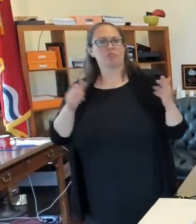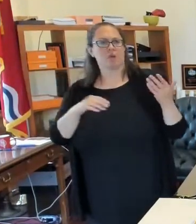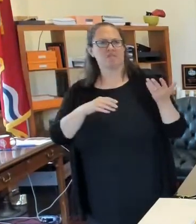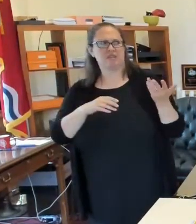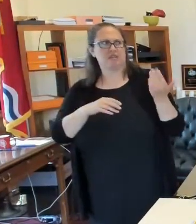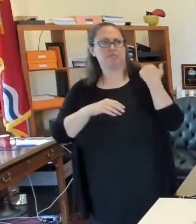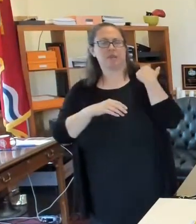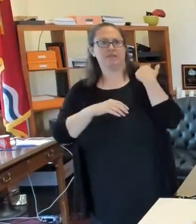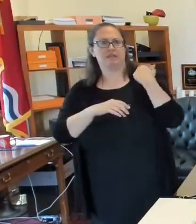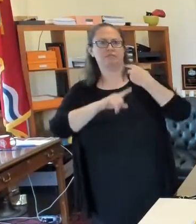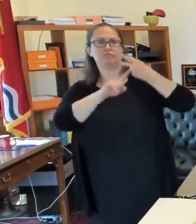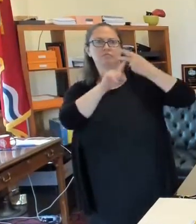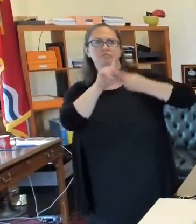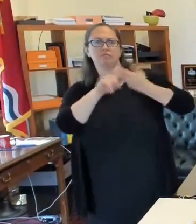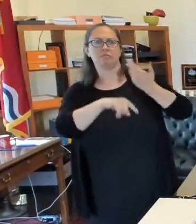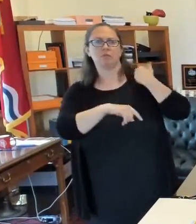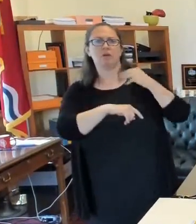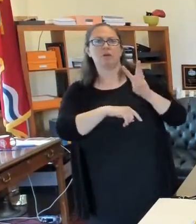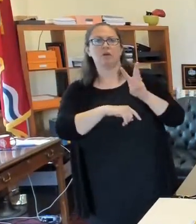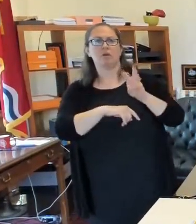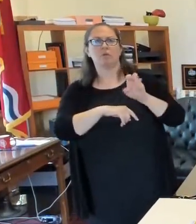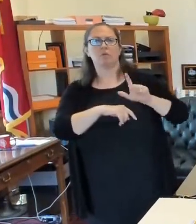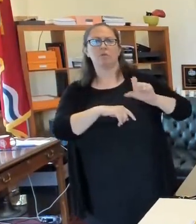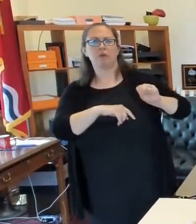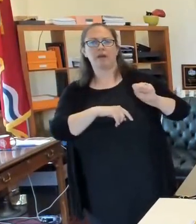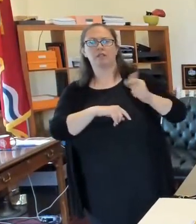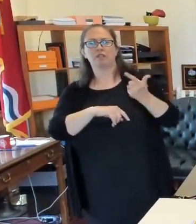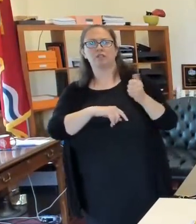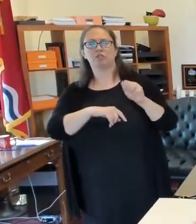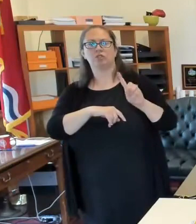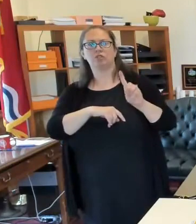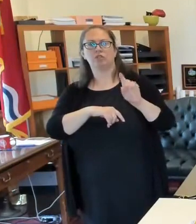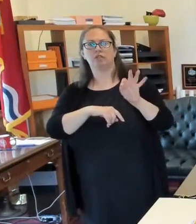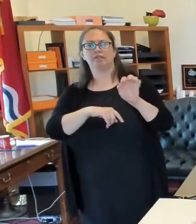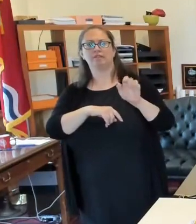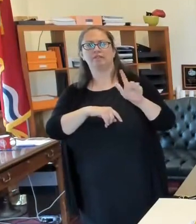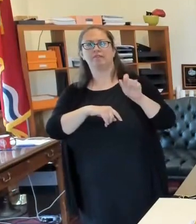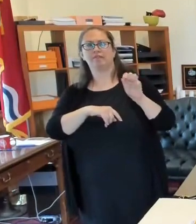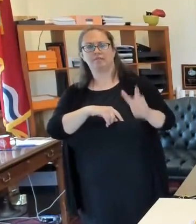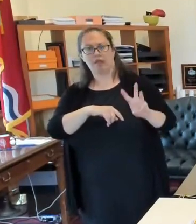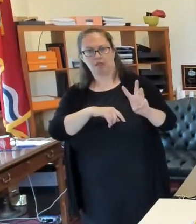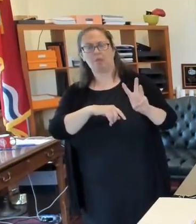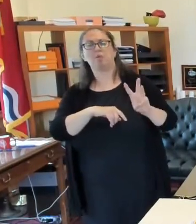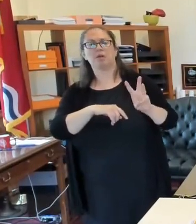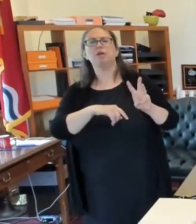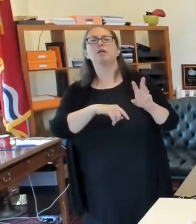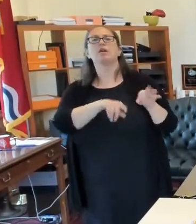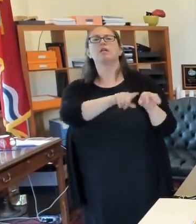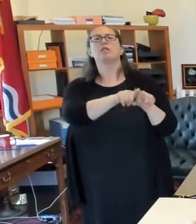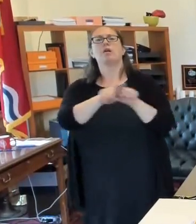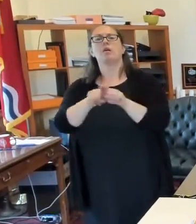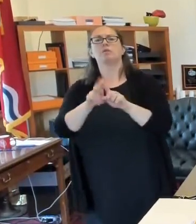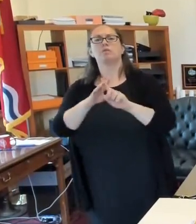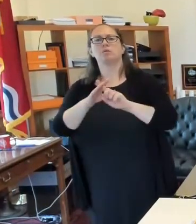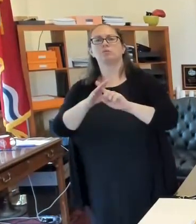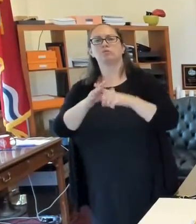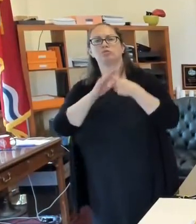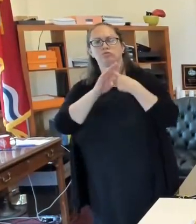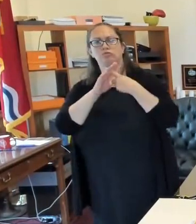months ago now in Wells Goodfellow neighborhood. But it is now also starting in, um,